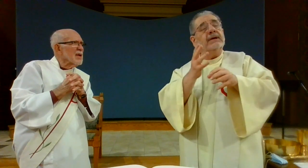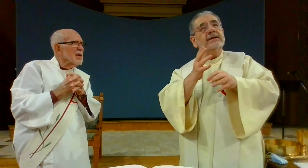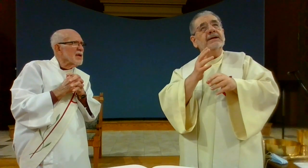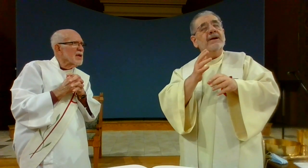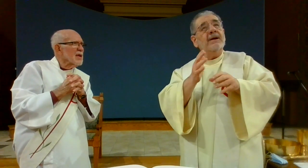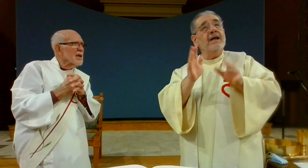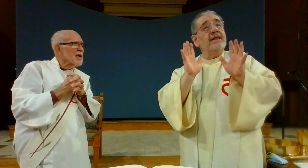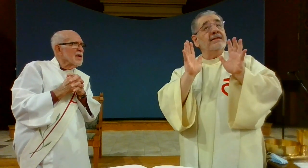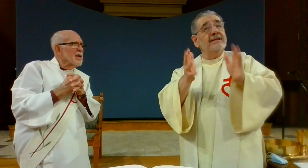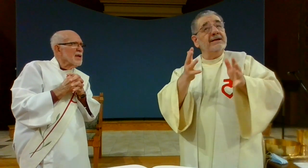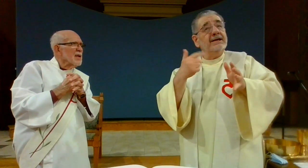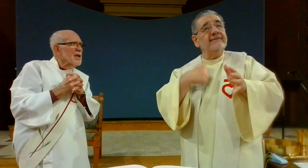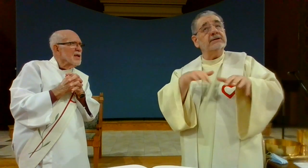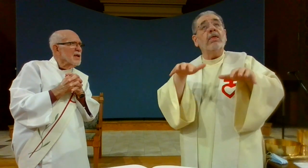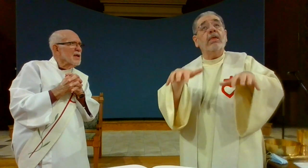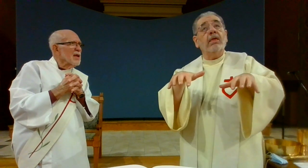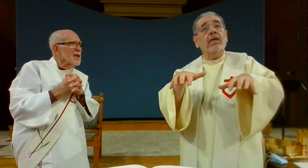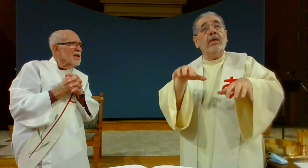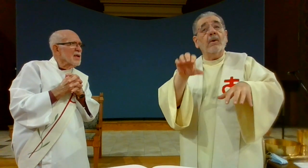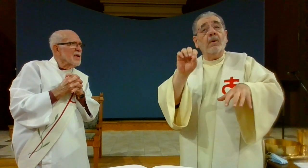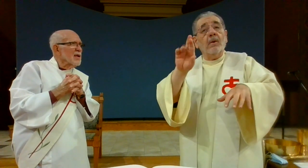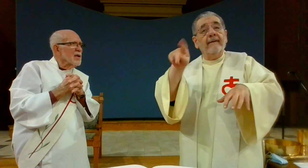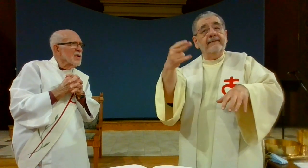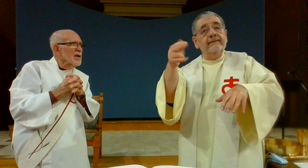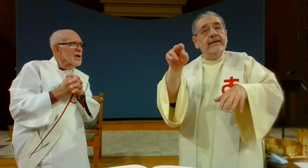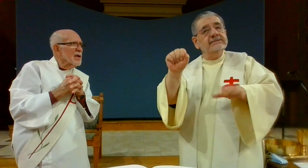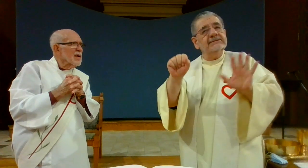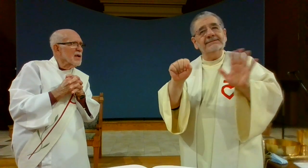lord god your promises are not to leave us orphans